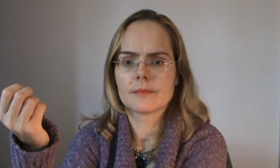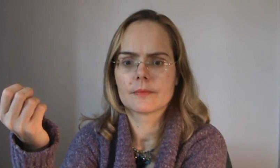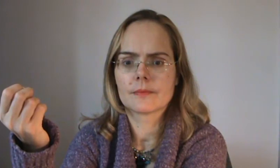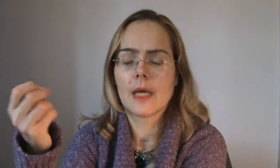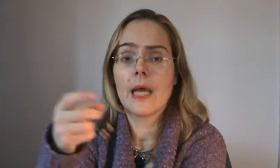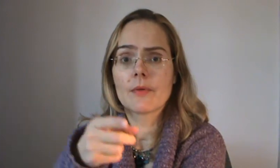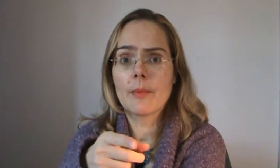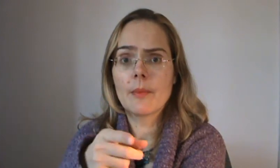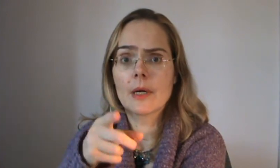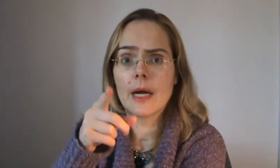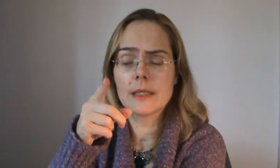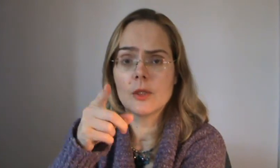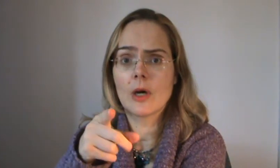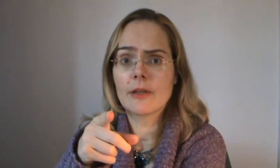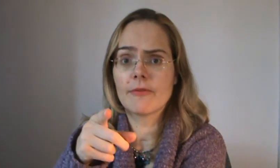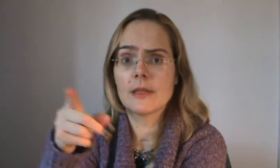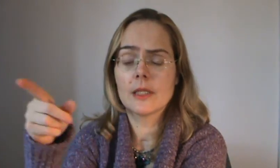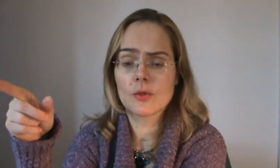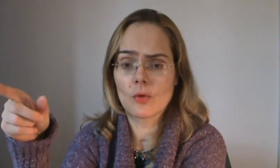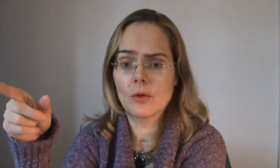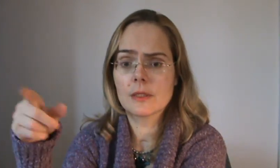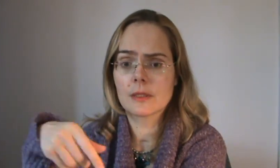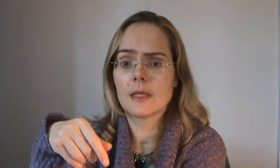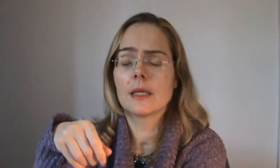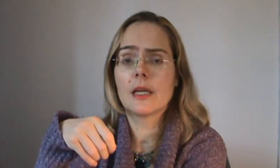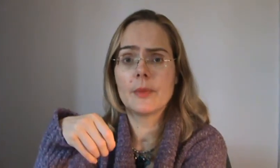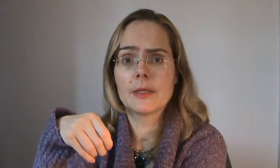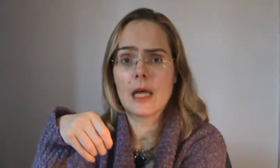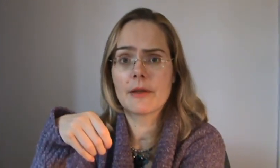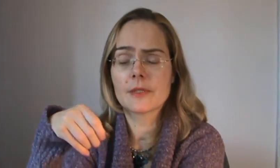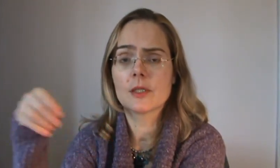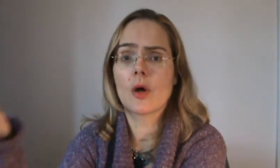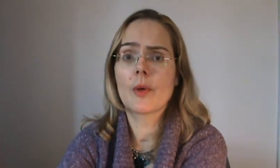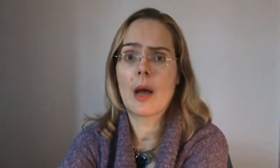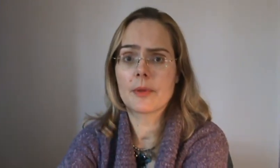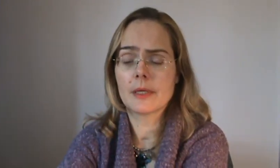And remember, I did not invent these rules. They've been alive since homeopathy.